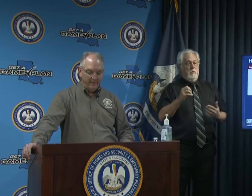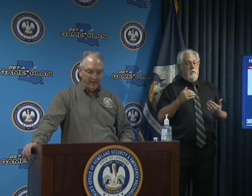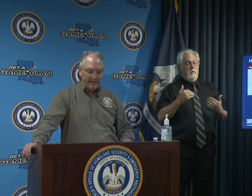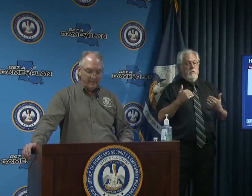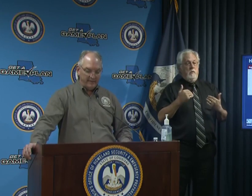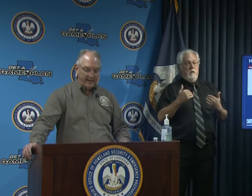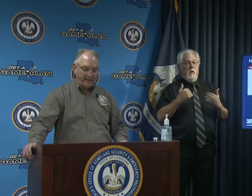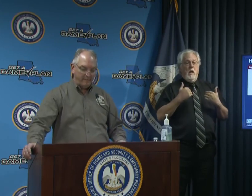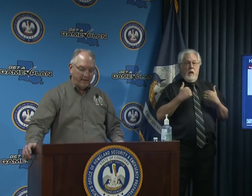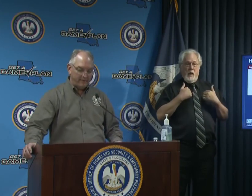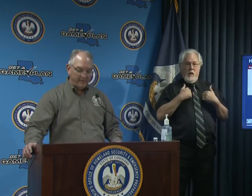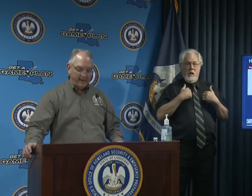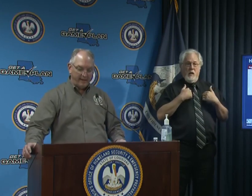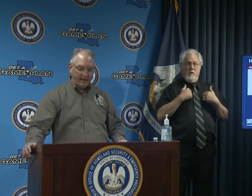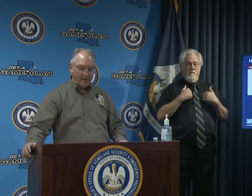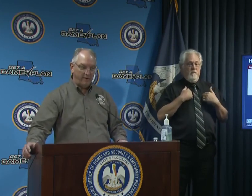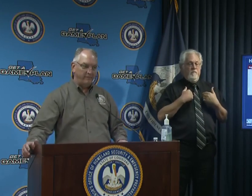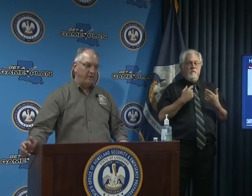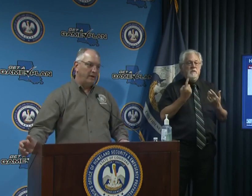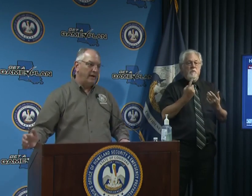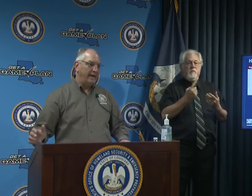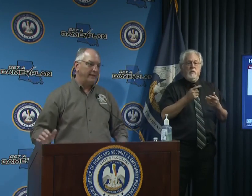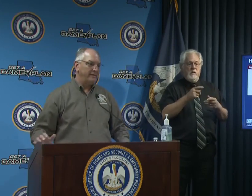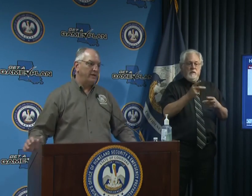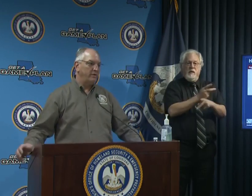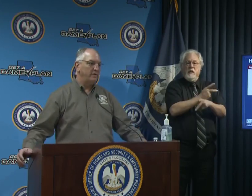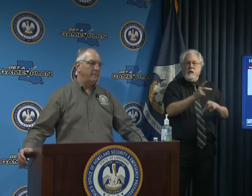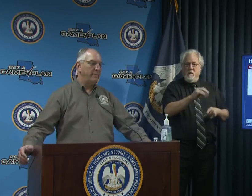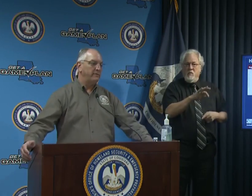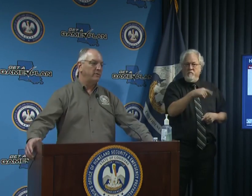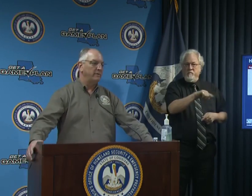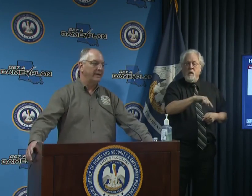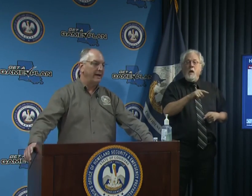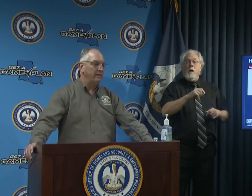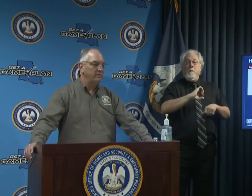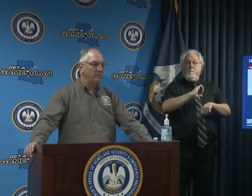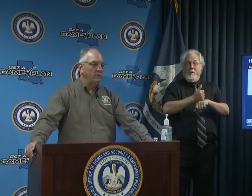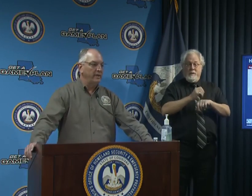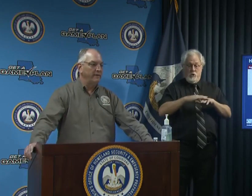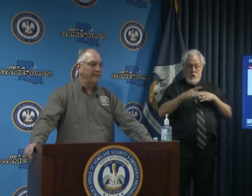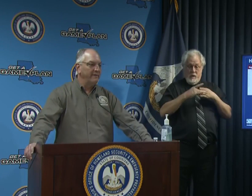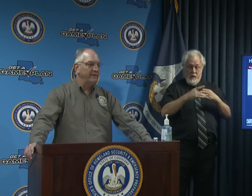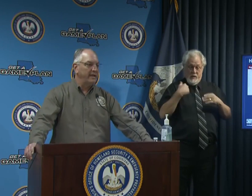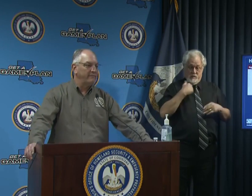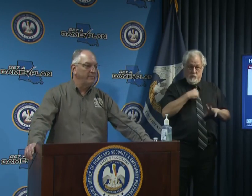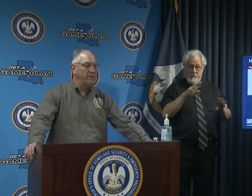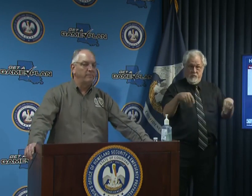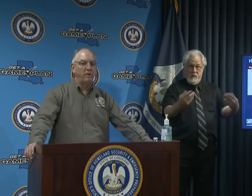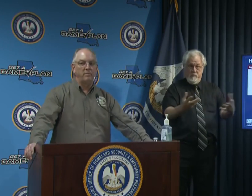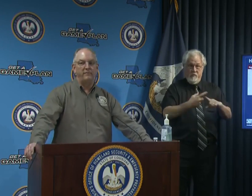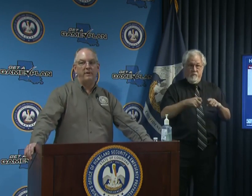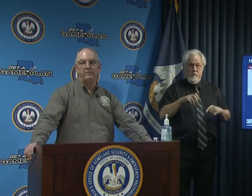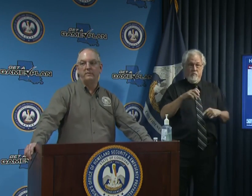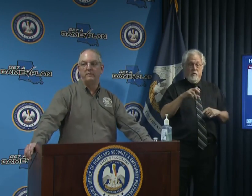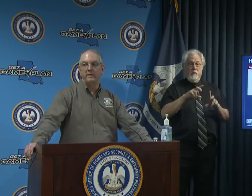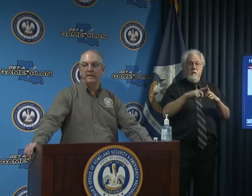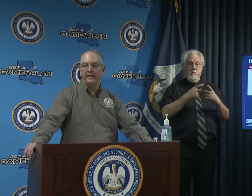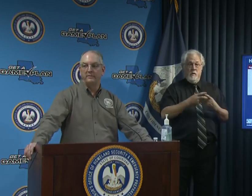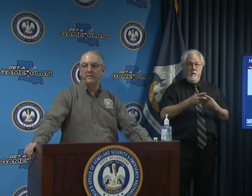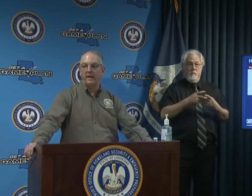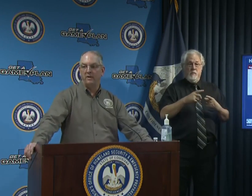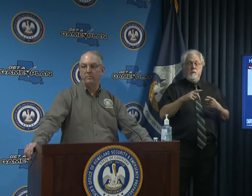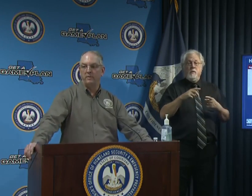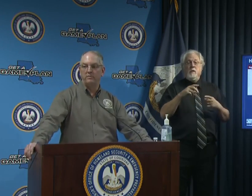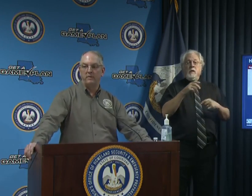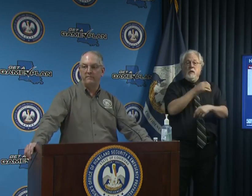have an outstanding matter taken care of i can tell you that based on the guidance that we have given from the department of health to the